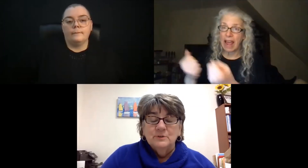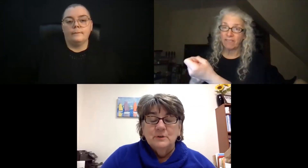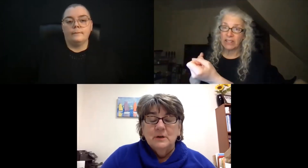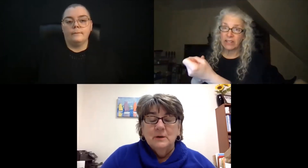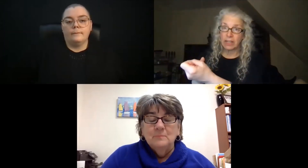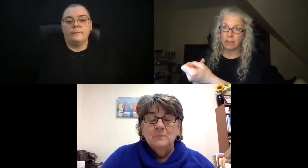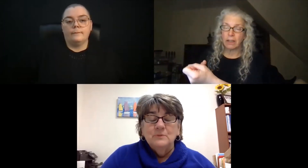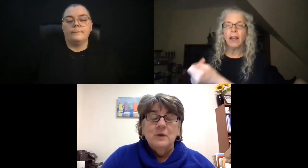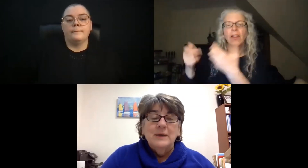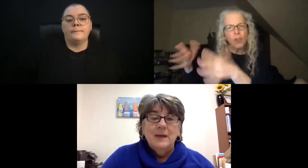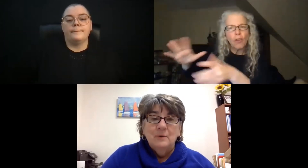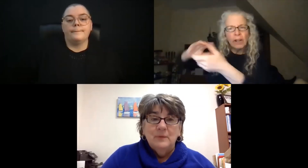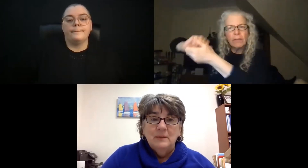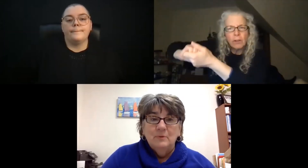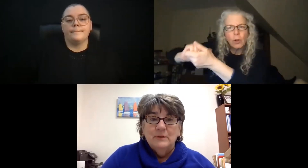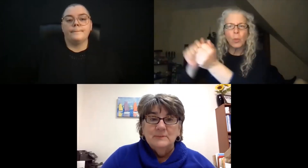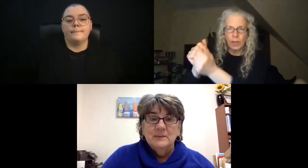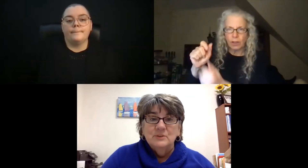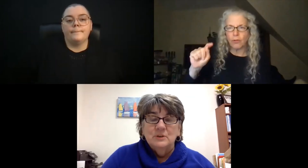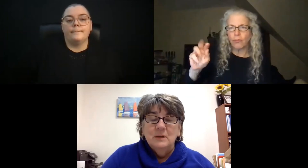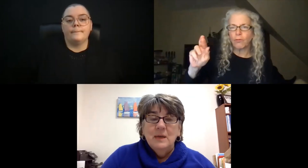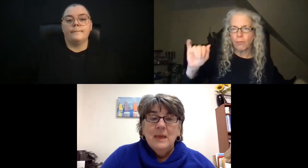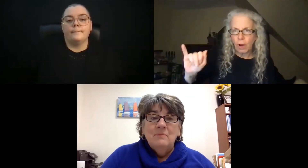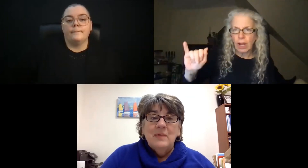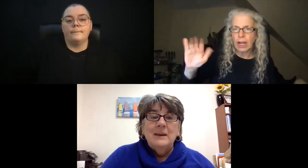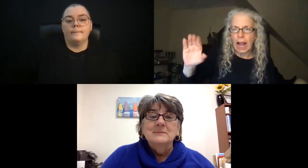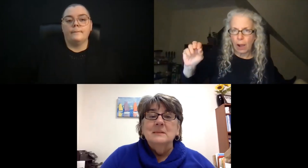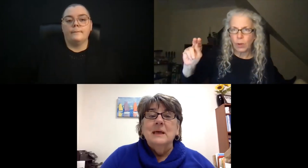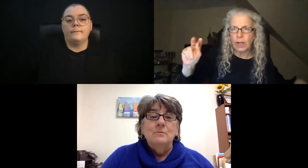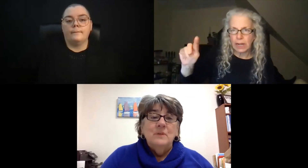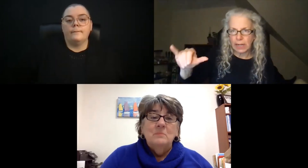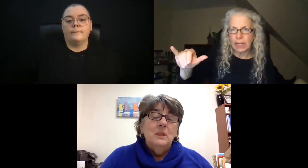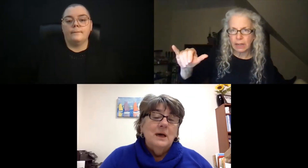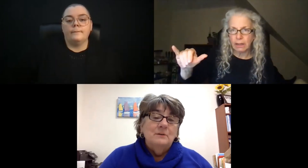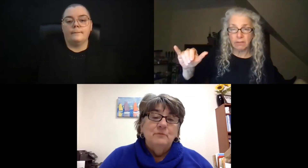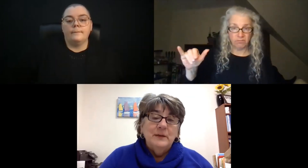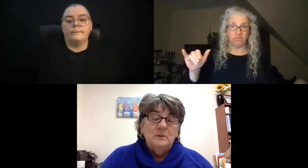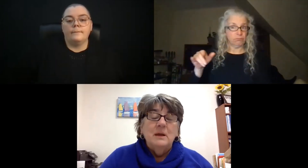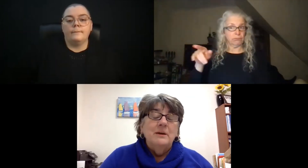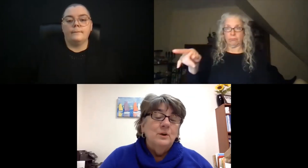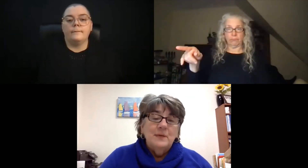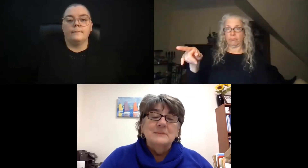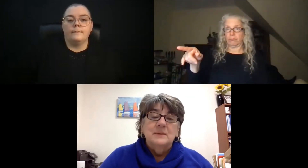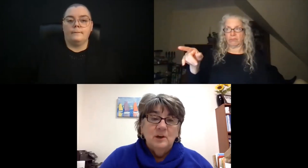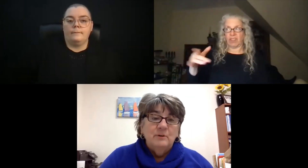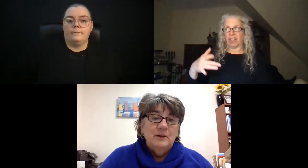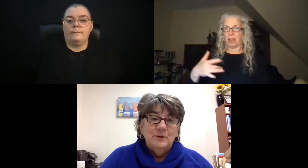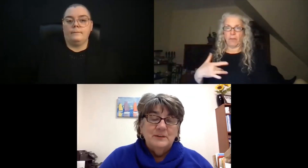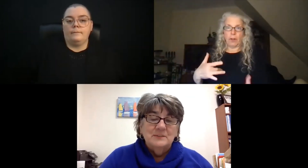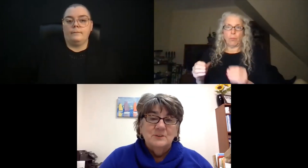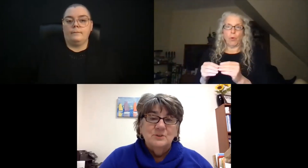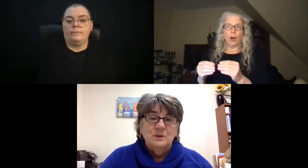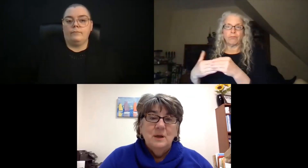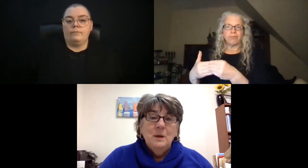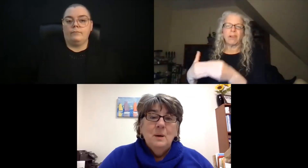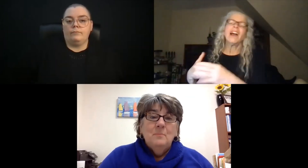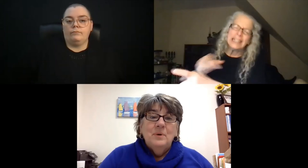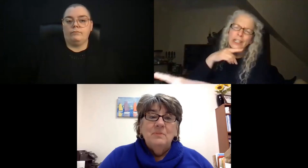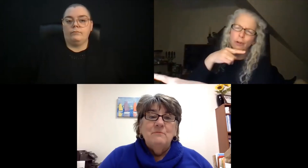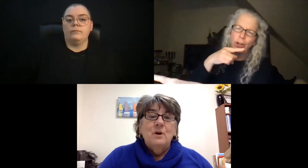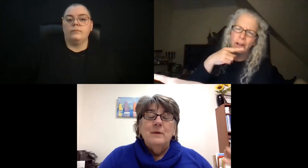under the Tri-County organization, and that has allowed them a lot of freedom. Now, I know that's a hearing organization,